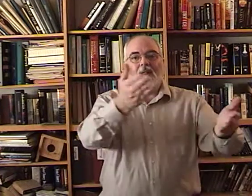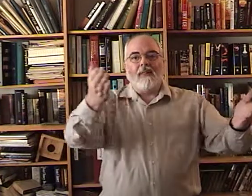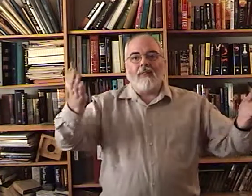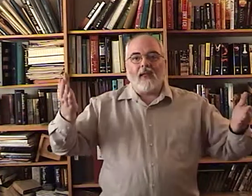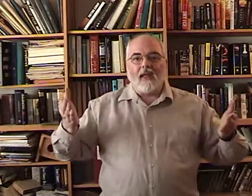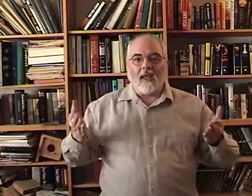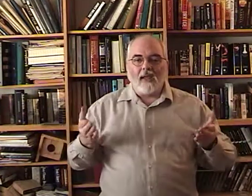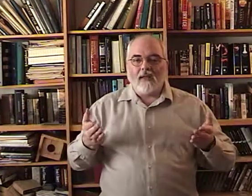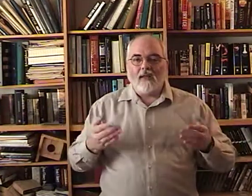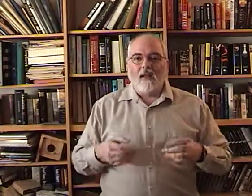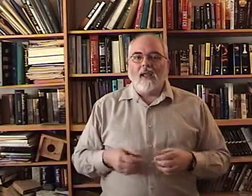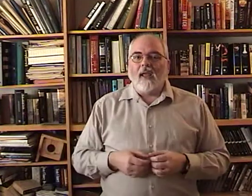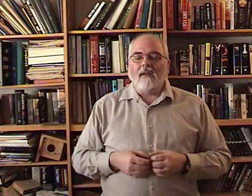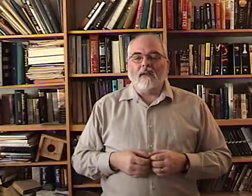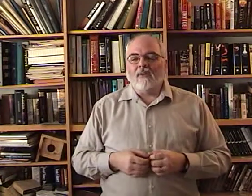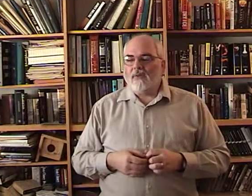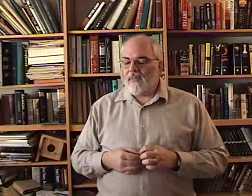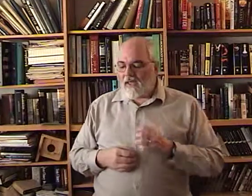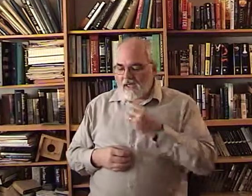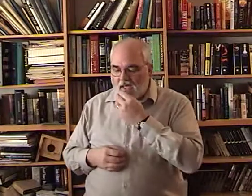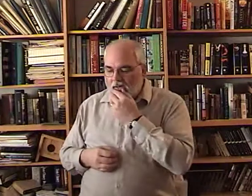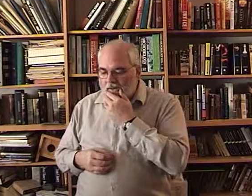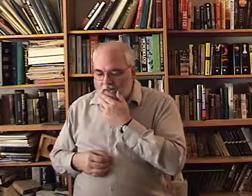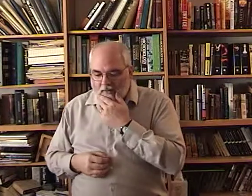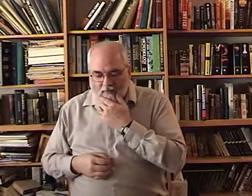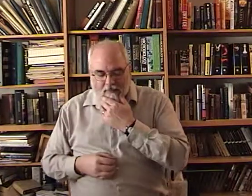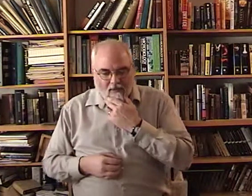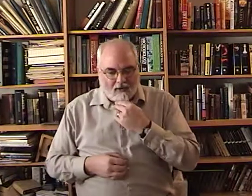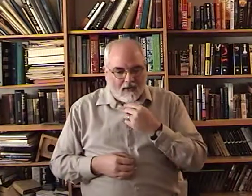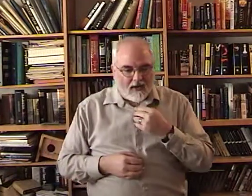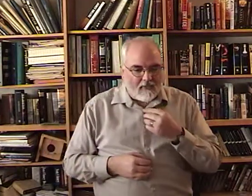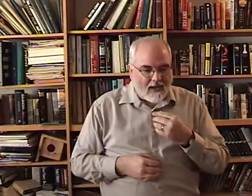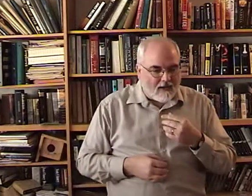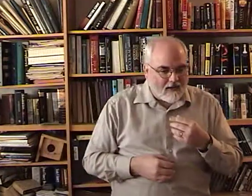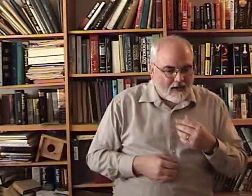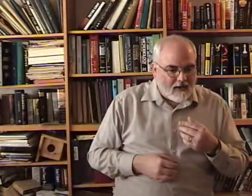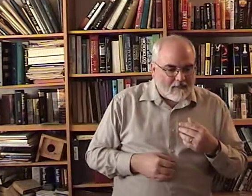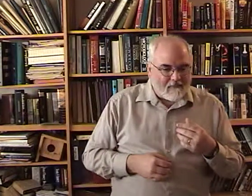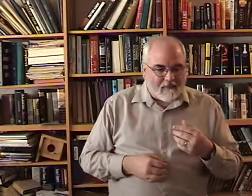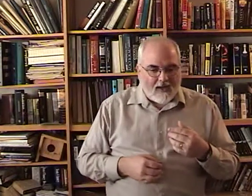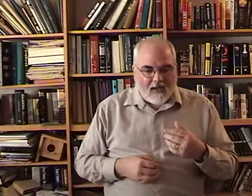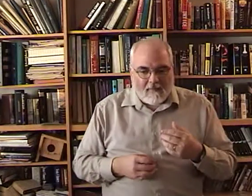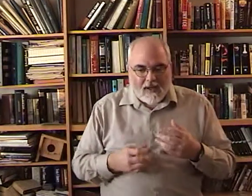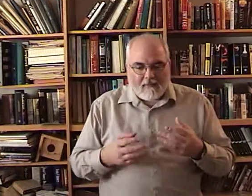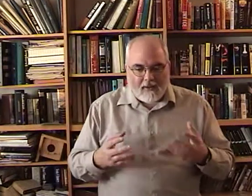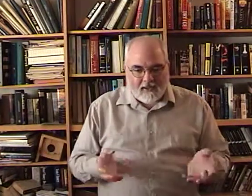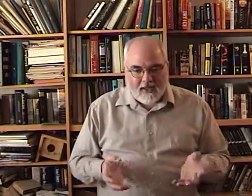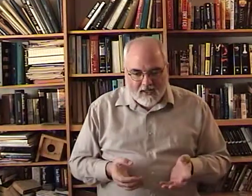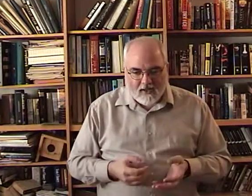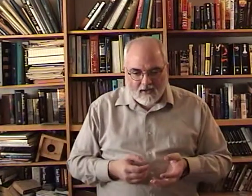They. And they here isn't talking about anybody in particular.